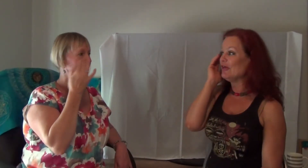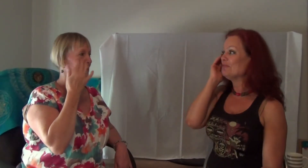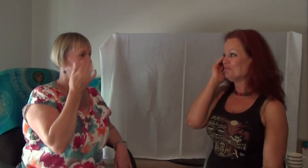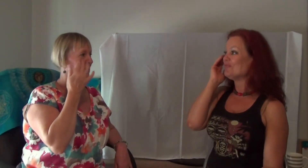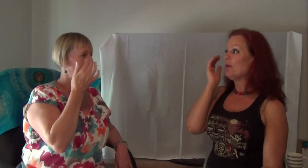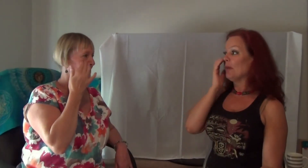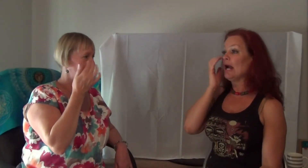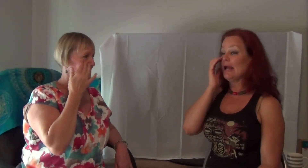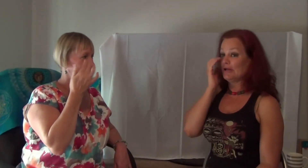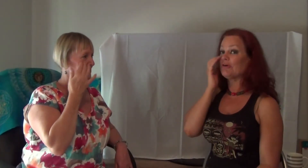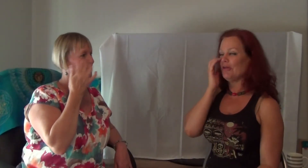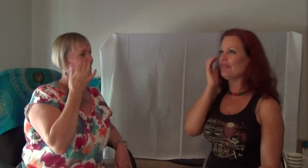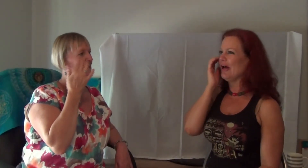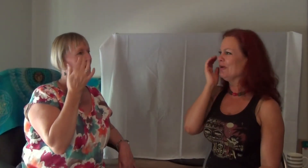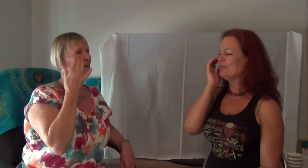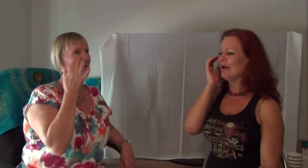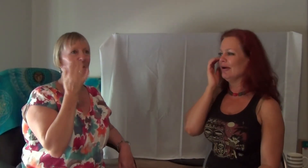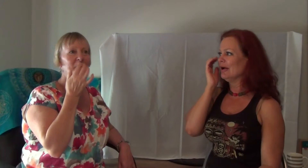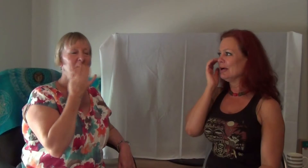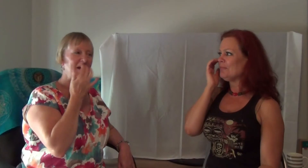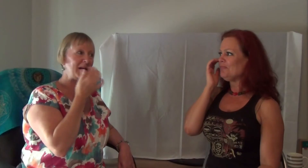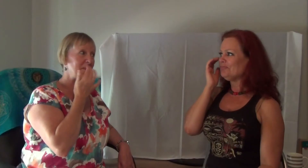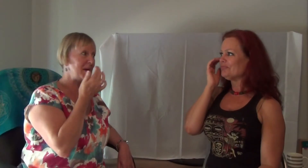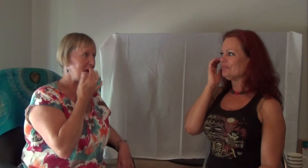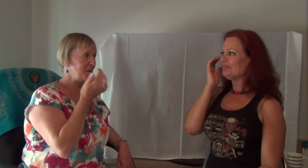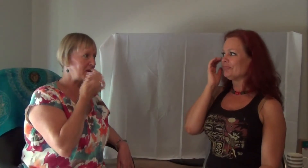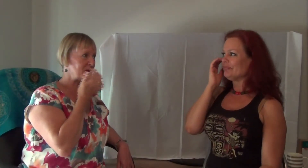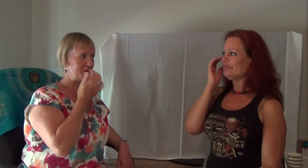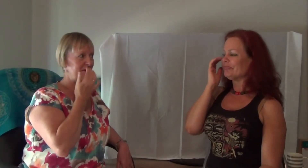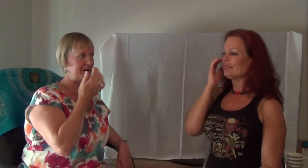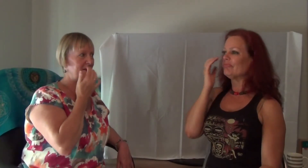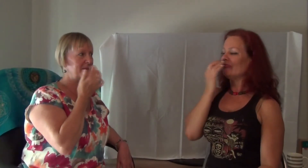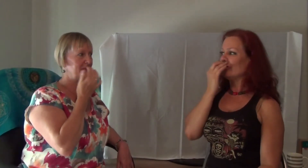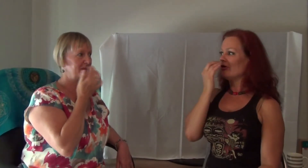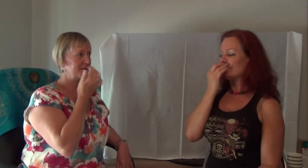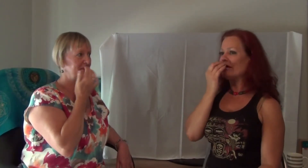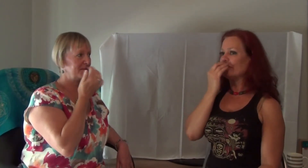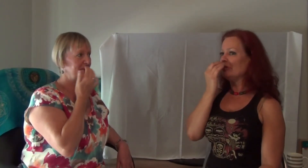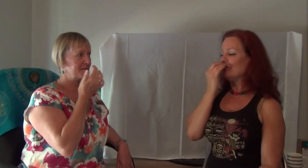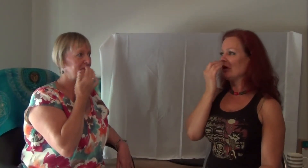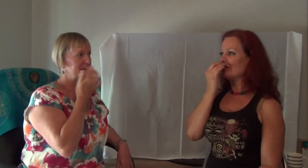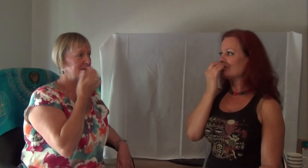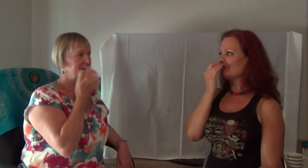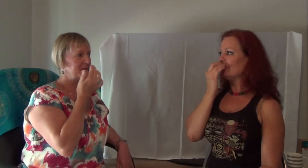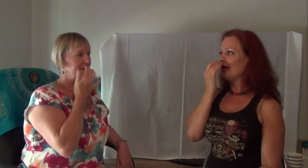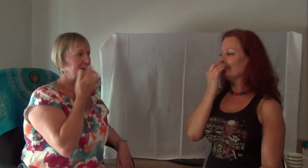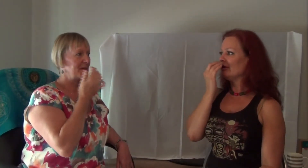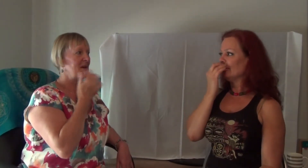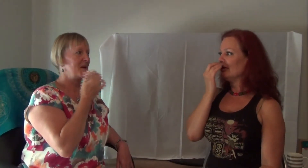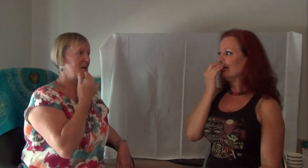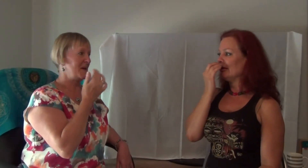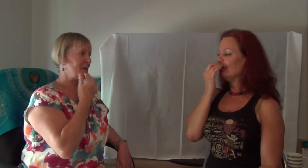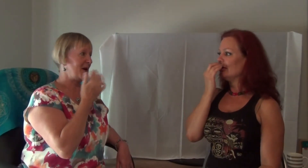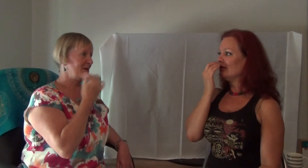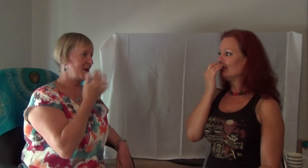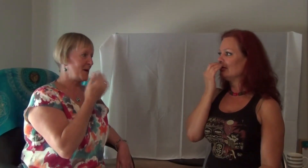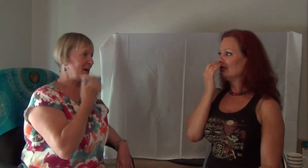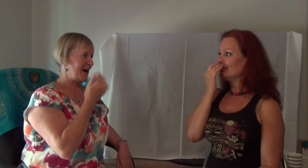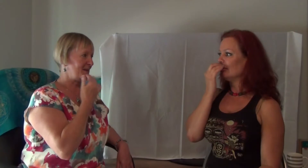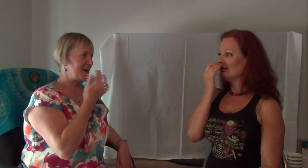anger at them. My anger at them. They're all telling me what I should have done. They're all telling me what I should have done. When I've got a crack in